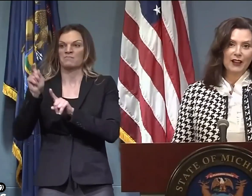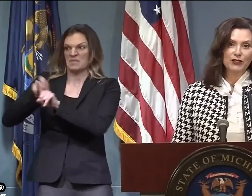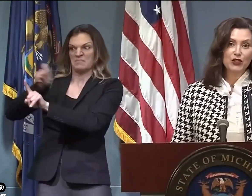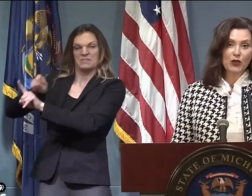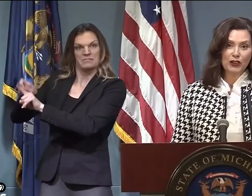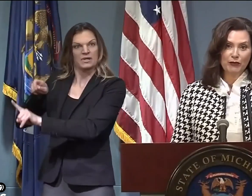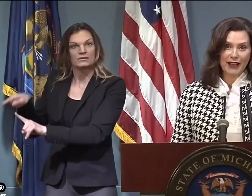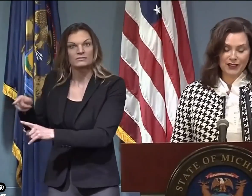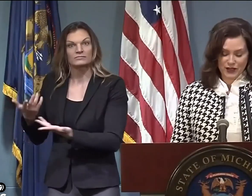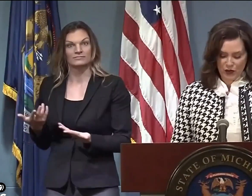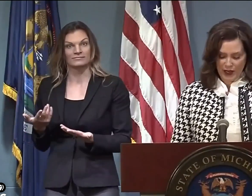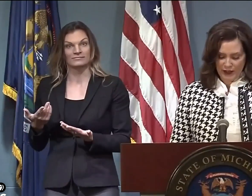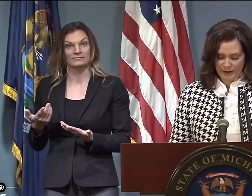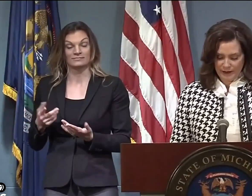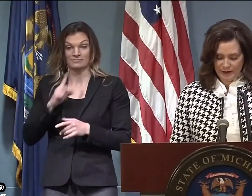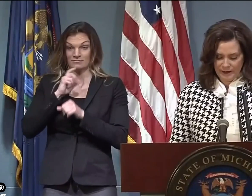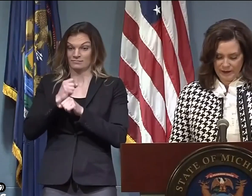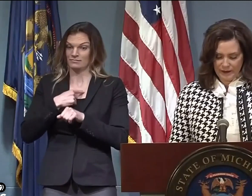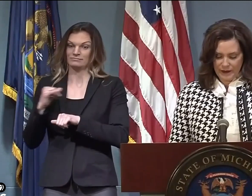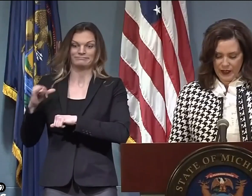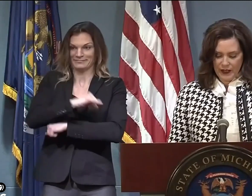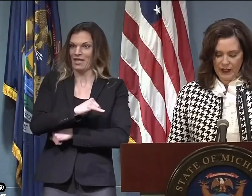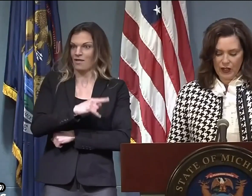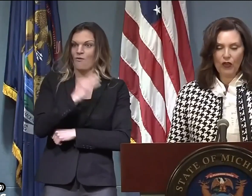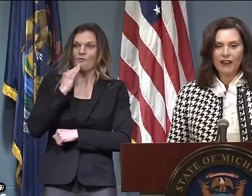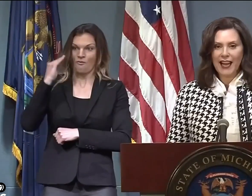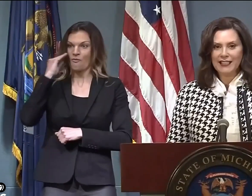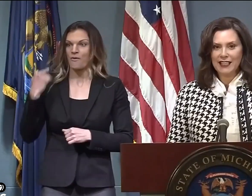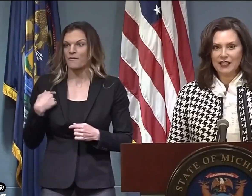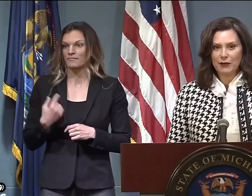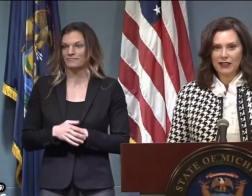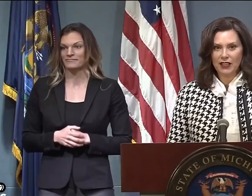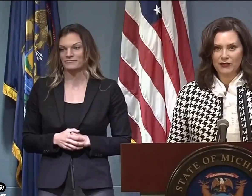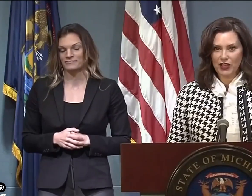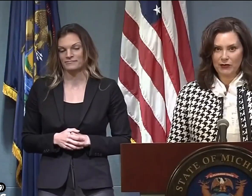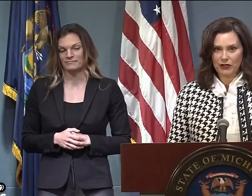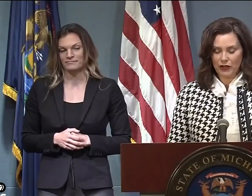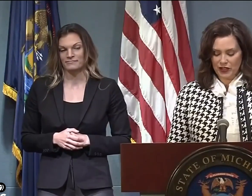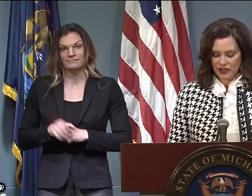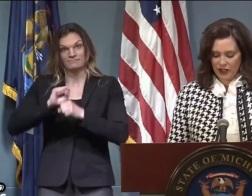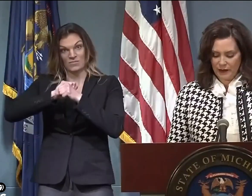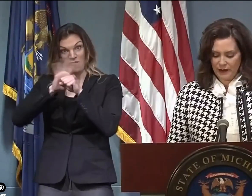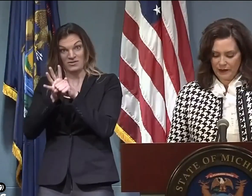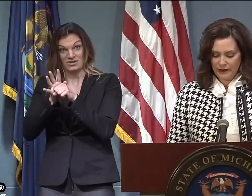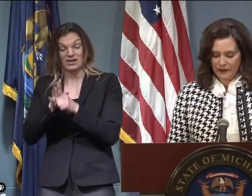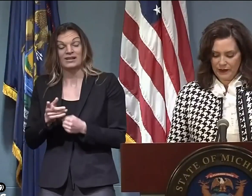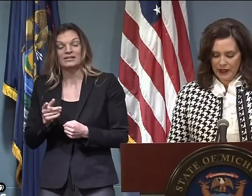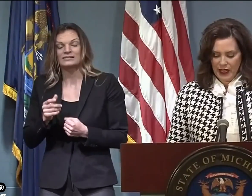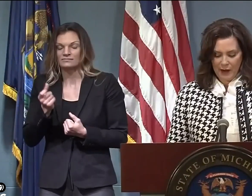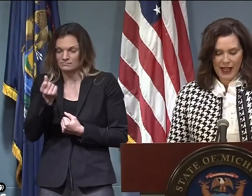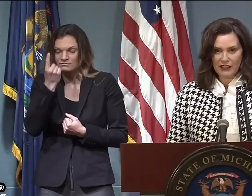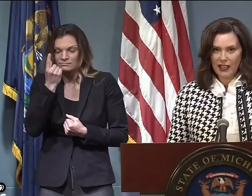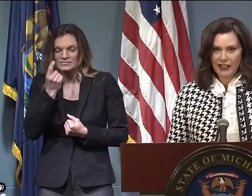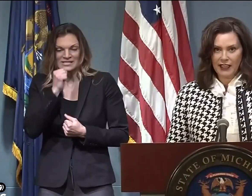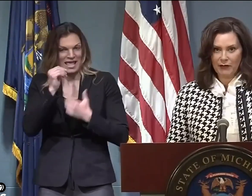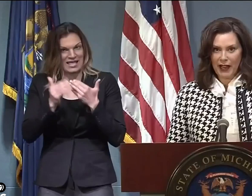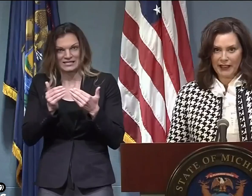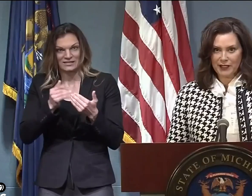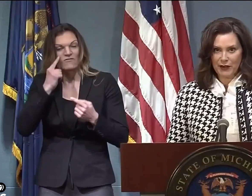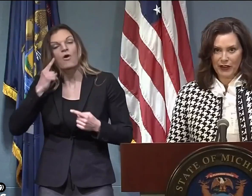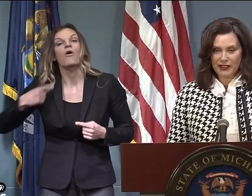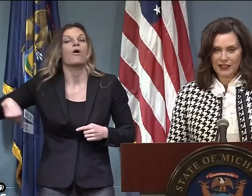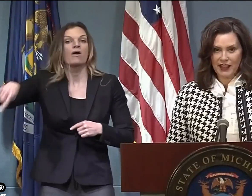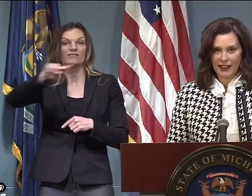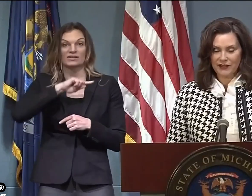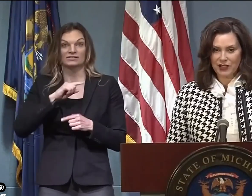Antrim County, despite the fact that I was 200 miles away. COVID-19 has been a tough chapter for us all.